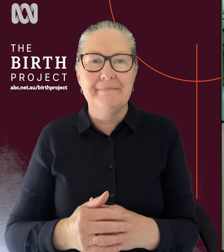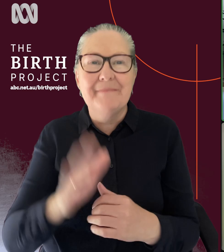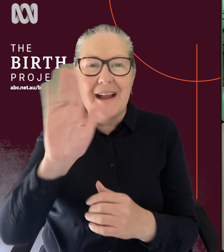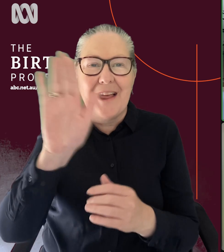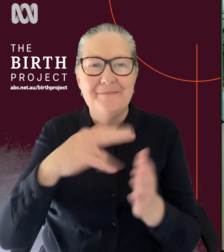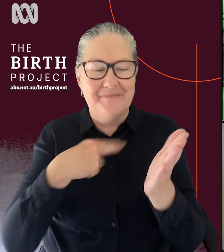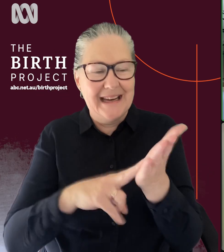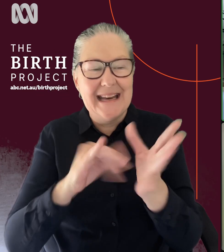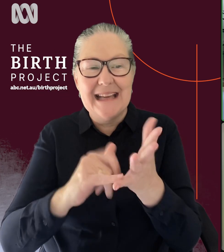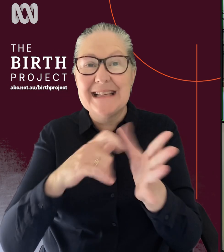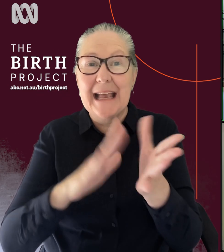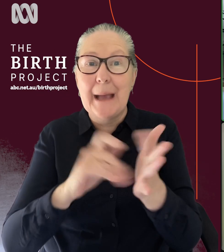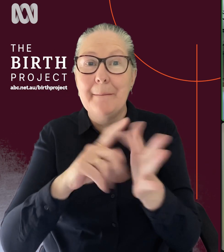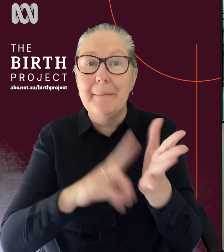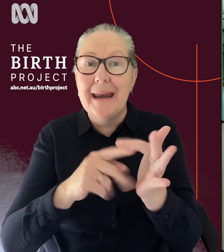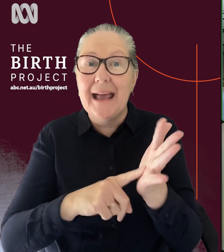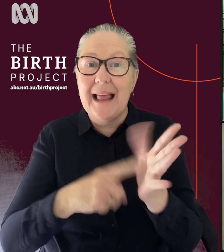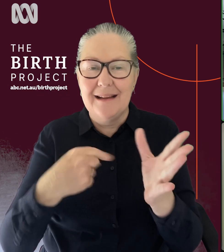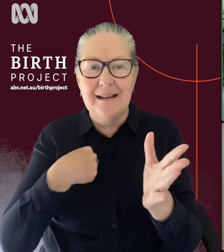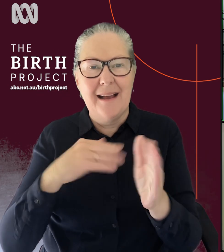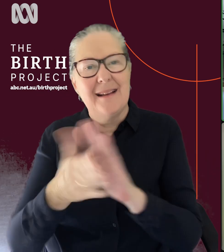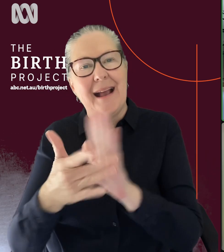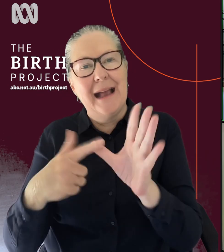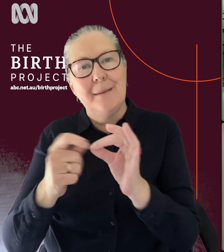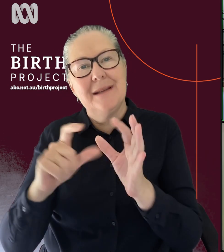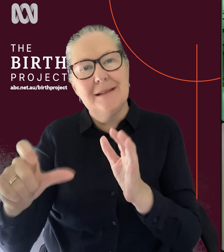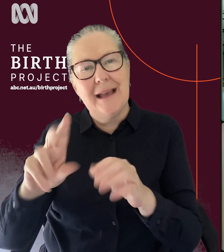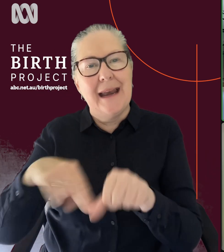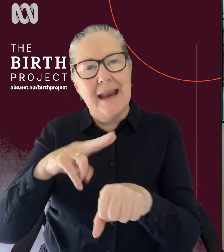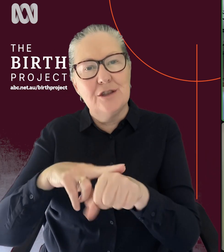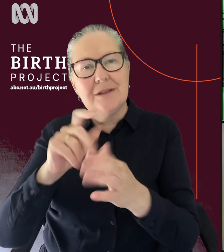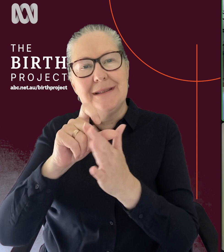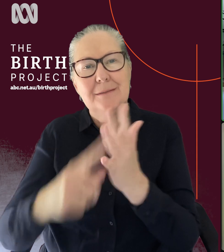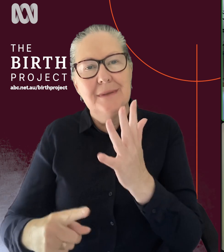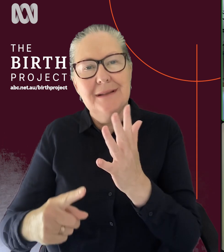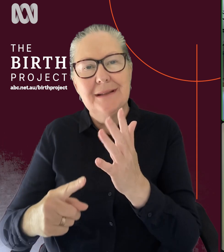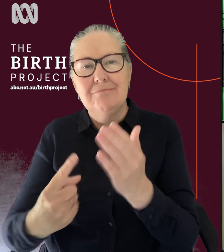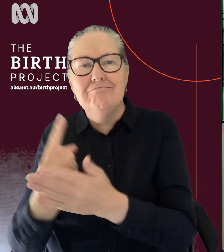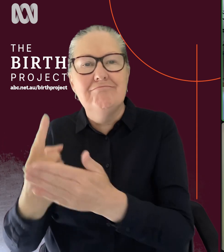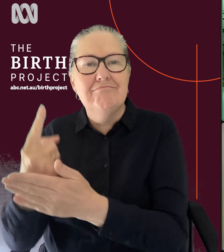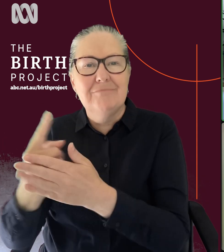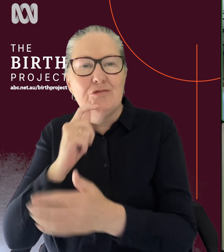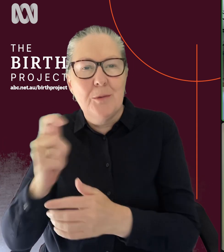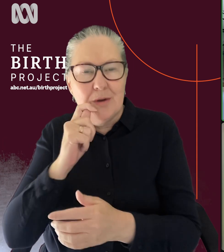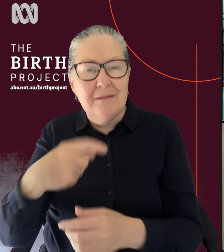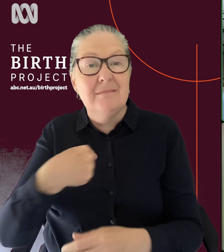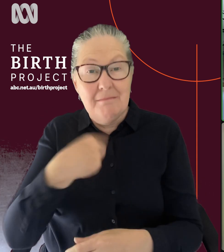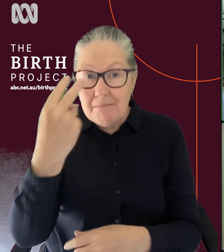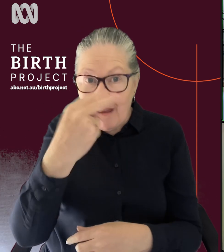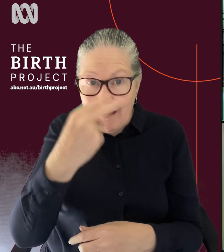Hello, I'm Naz Campanella and I'm the ABC's National Disability Affairs Reporter. I'm blind and I'm